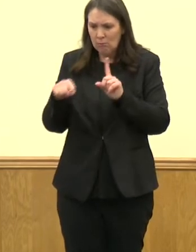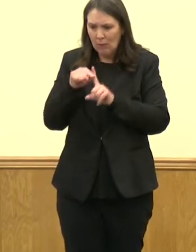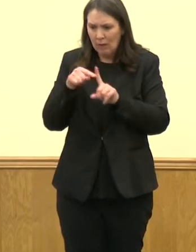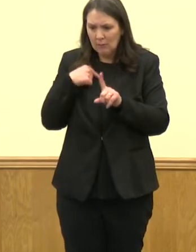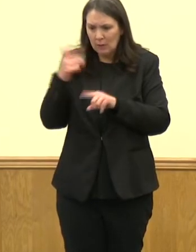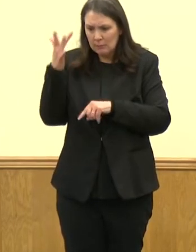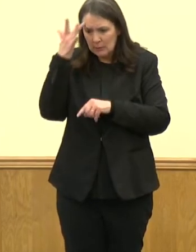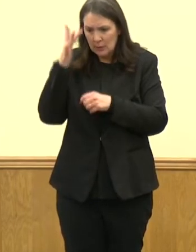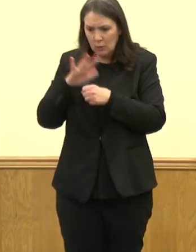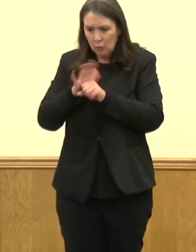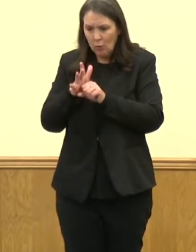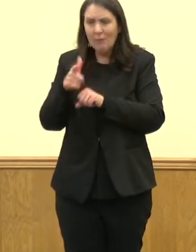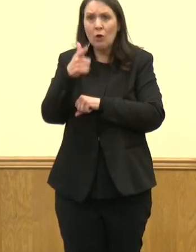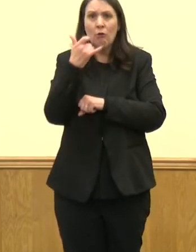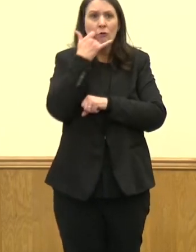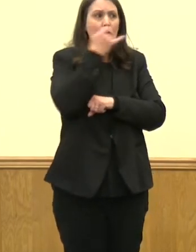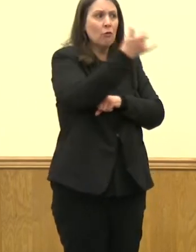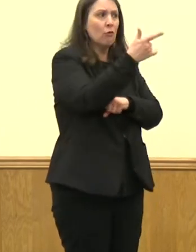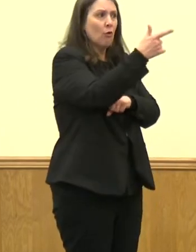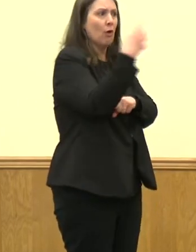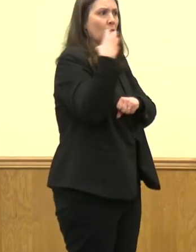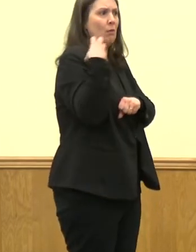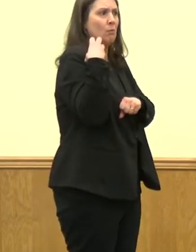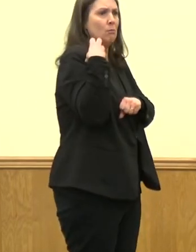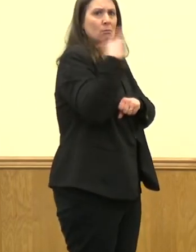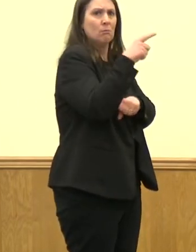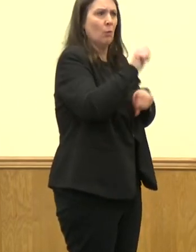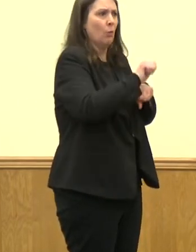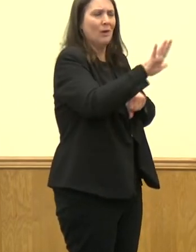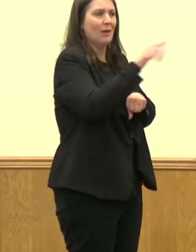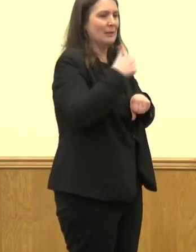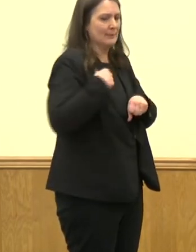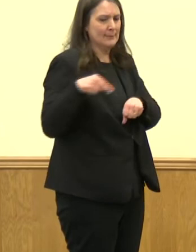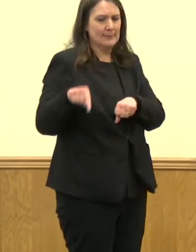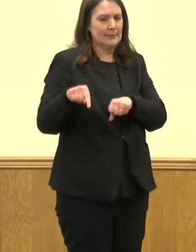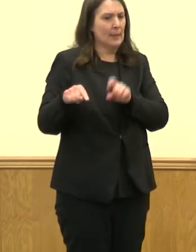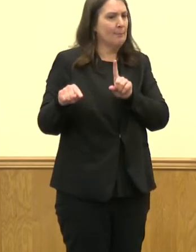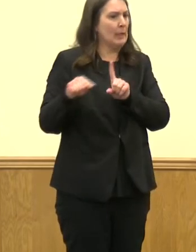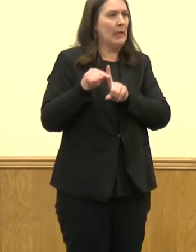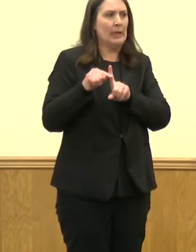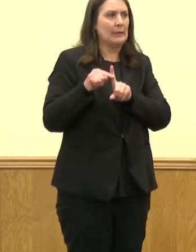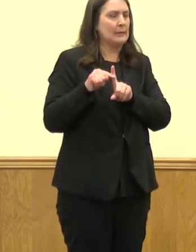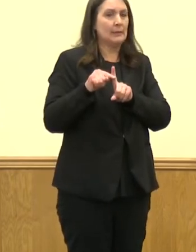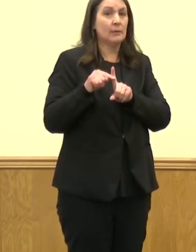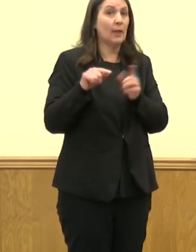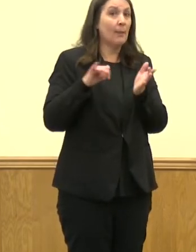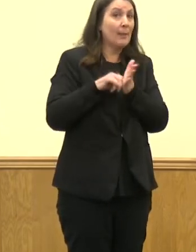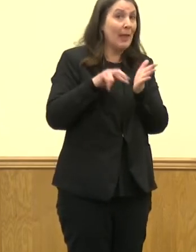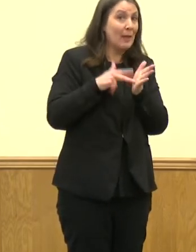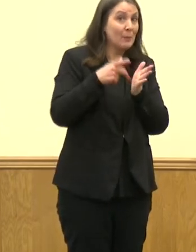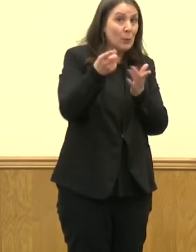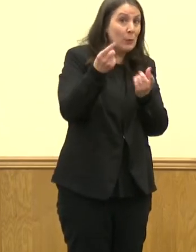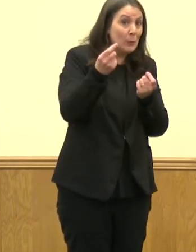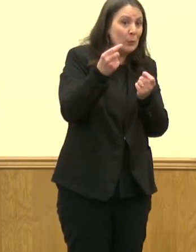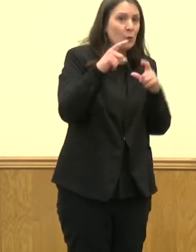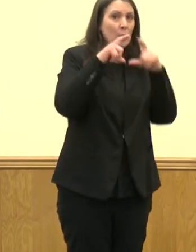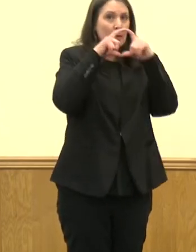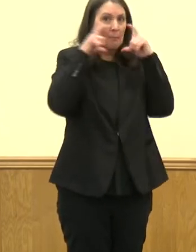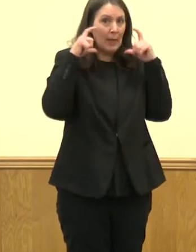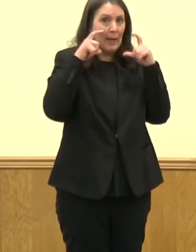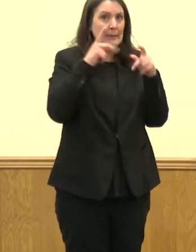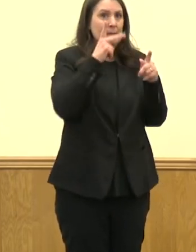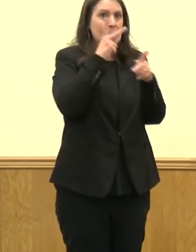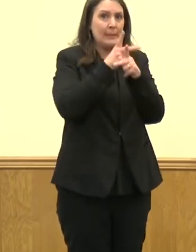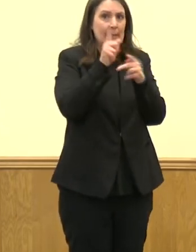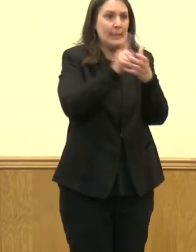they know that you've done a rapid, it is positive, adhere to what that results mean. know, start masking up, stay away from individuals